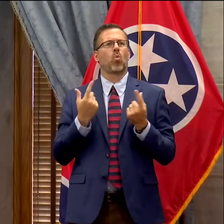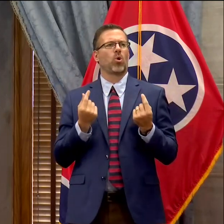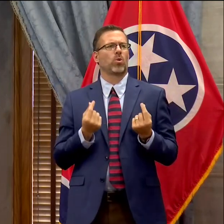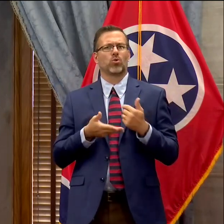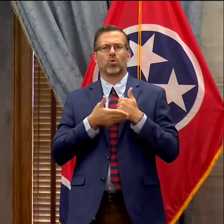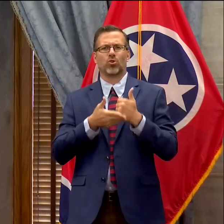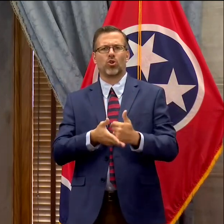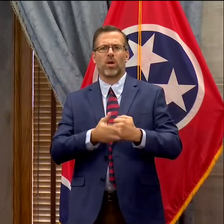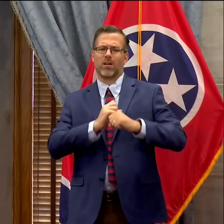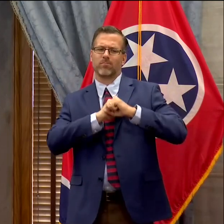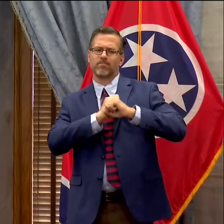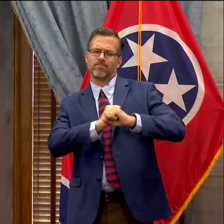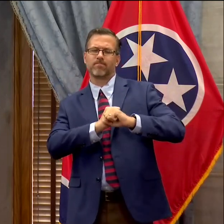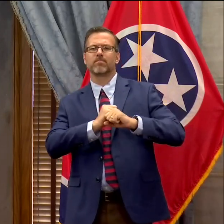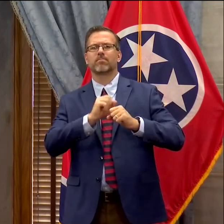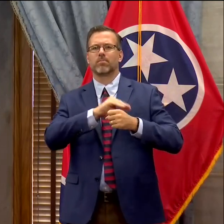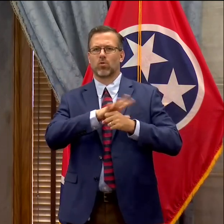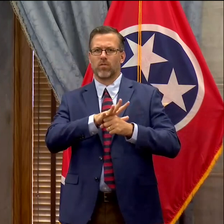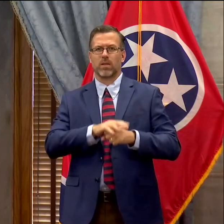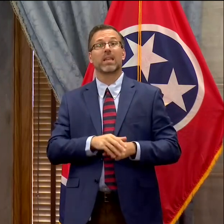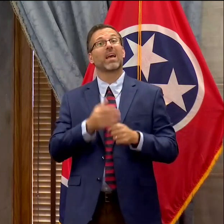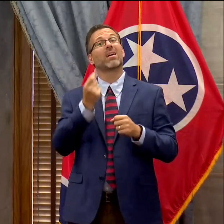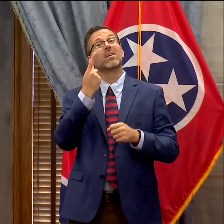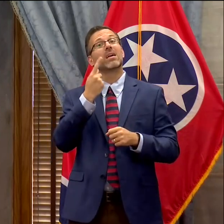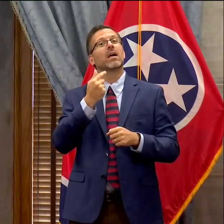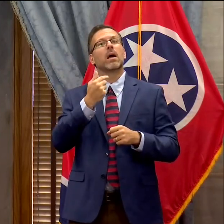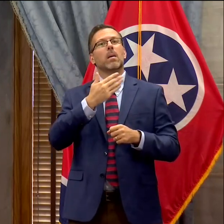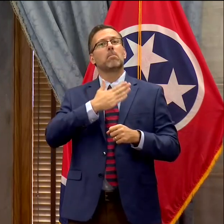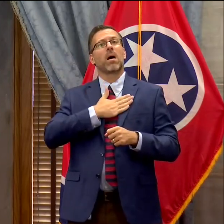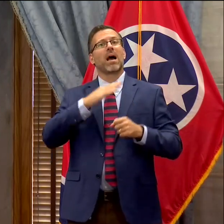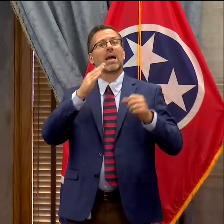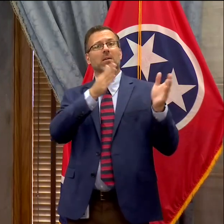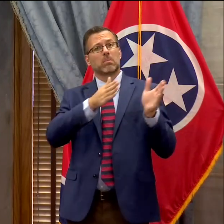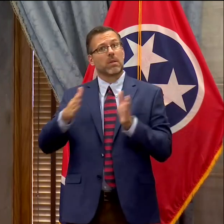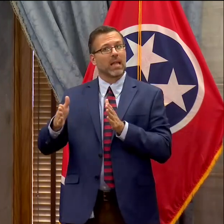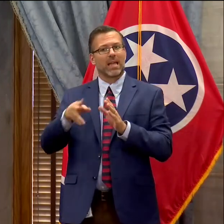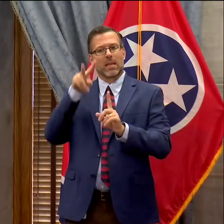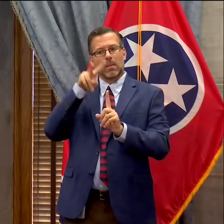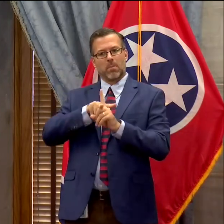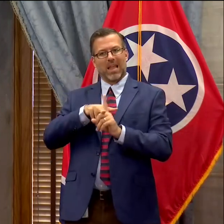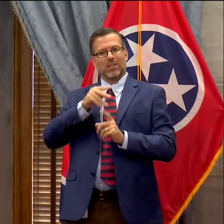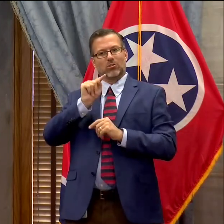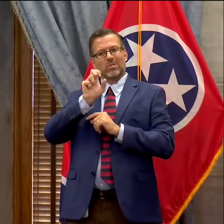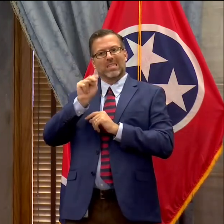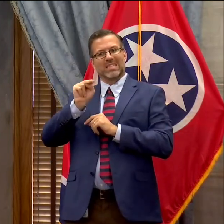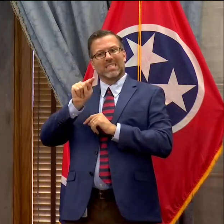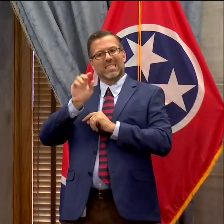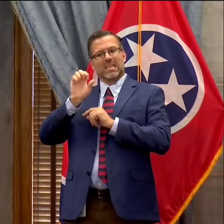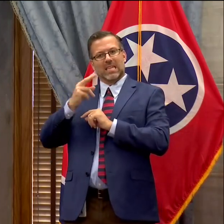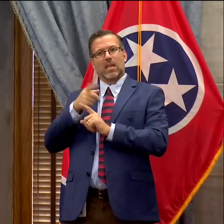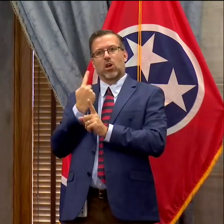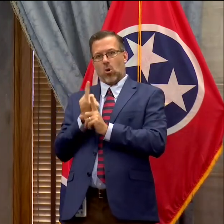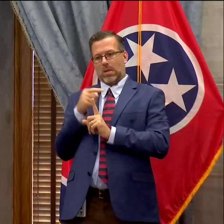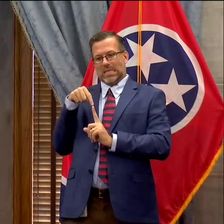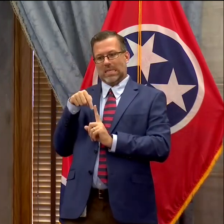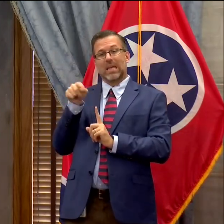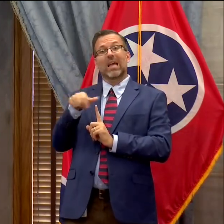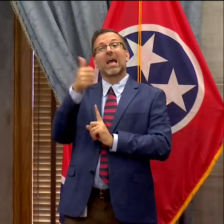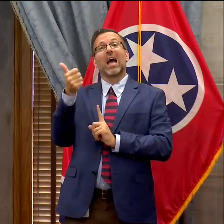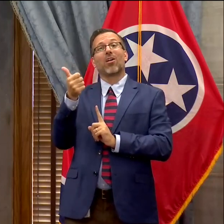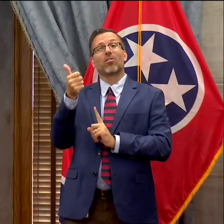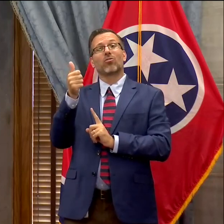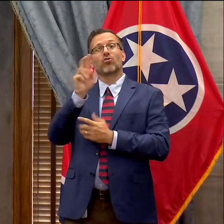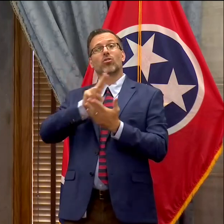remarks today will be limited to my own campus, I would say that every campus in Tennessee would likely give a very similar action